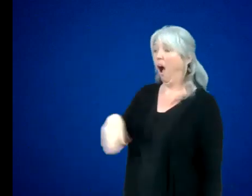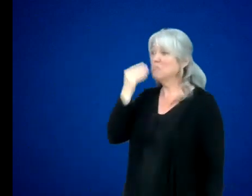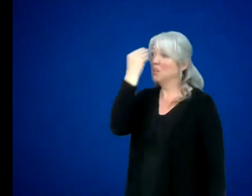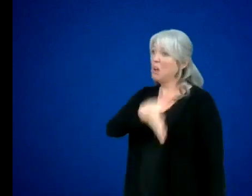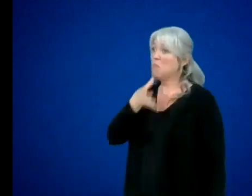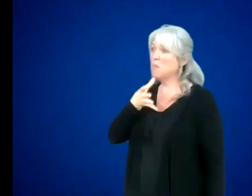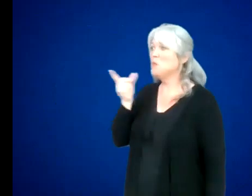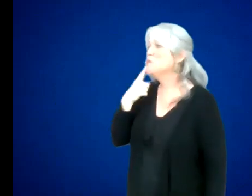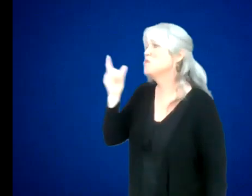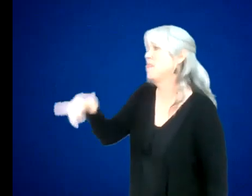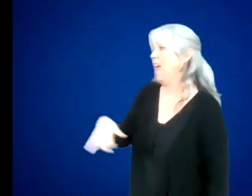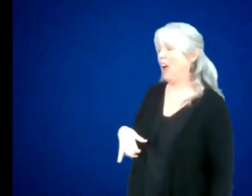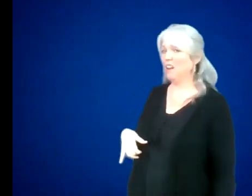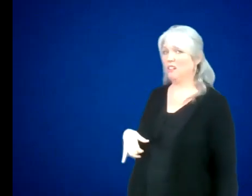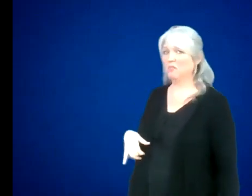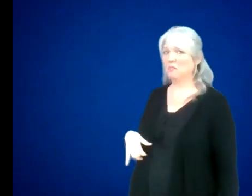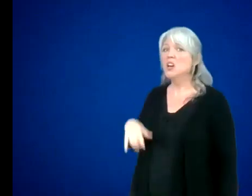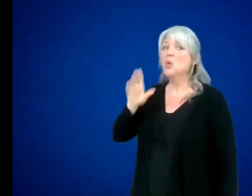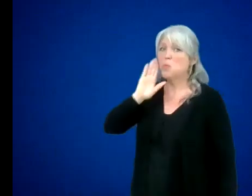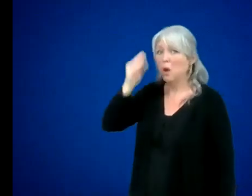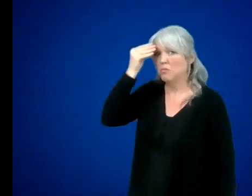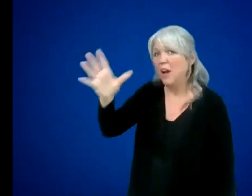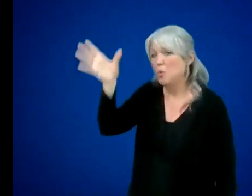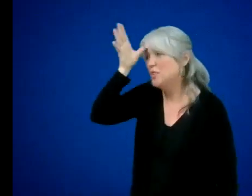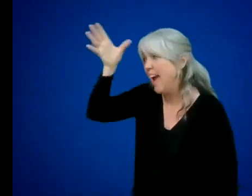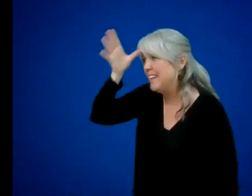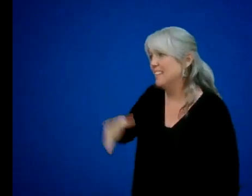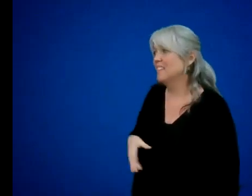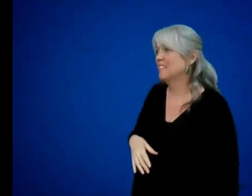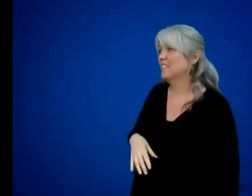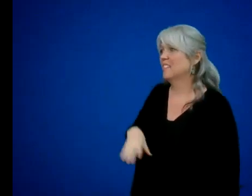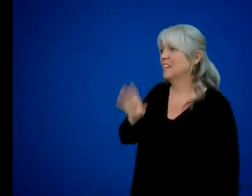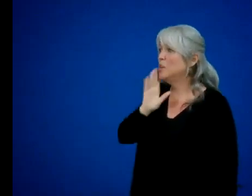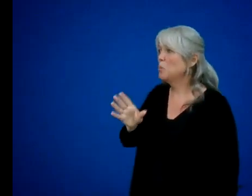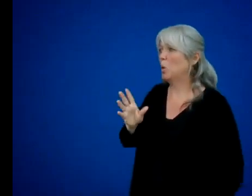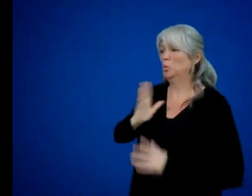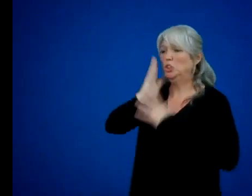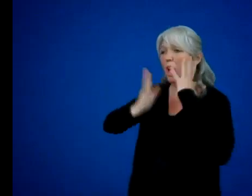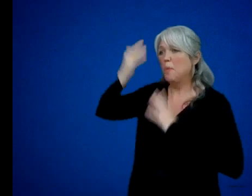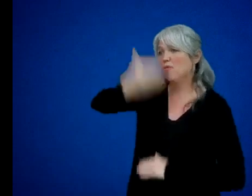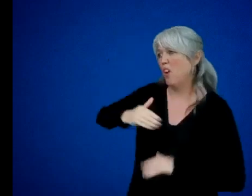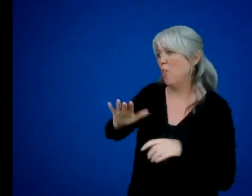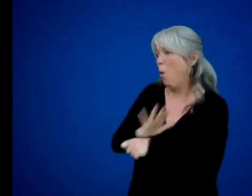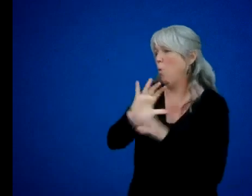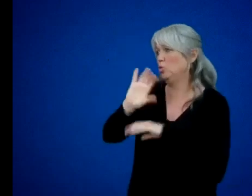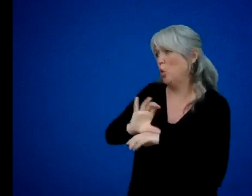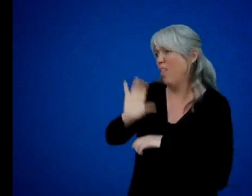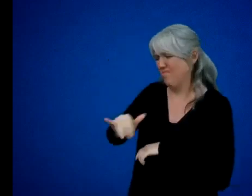shouted Stevie. And she'll tell your daddy and he'll shame you in front of the whole church. And that pet shop man is